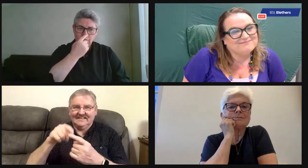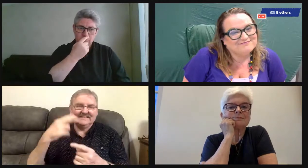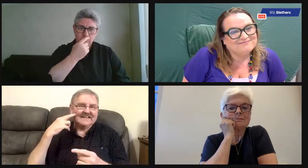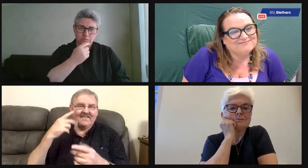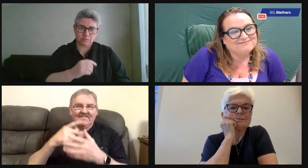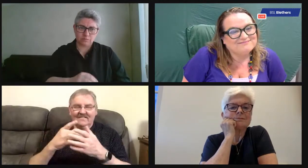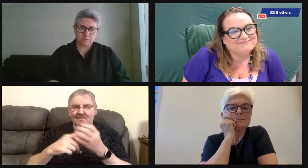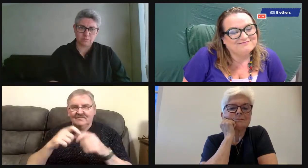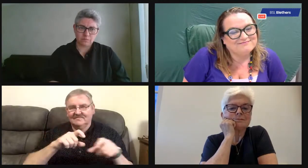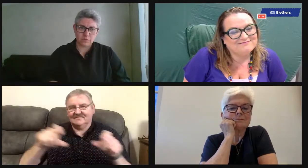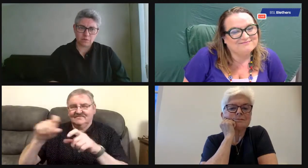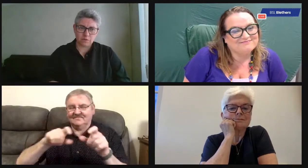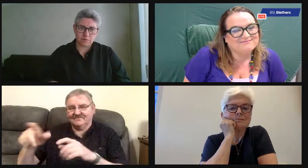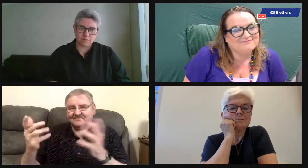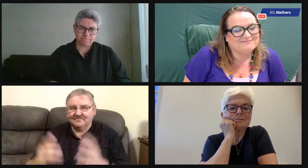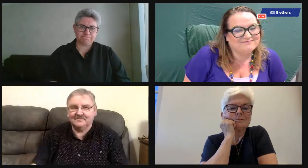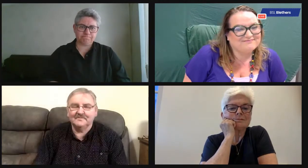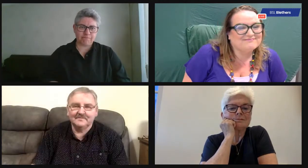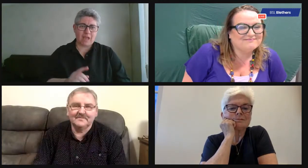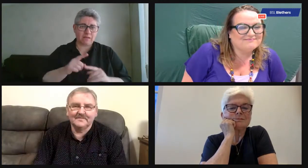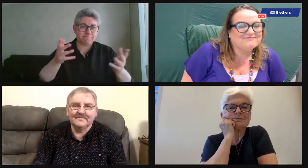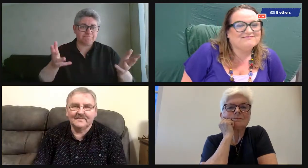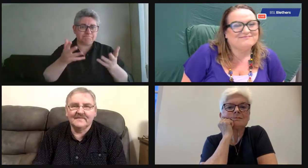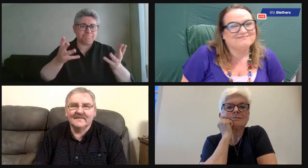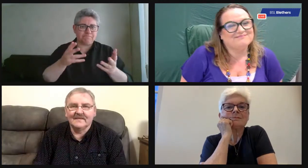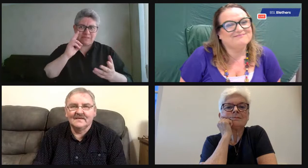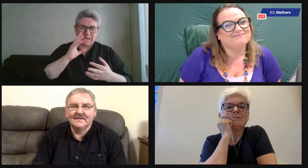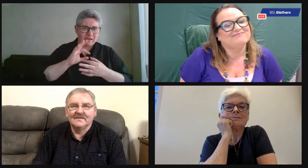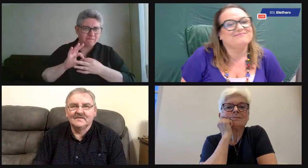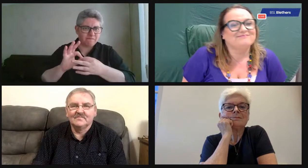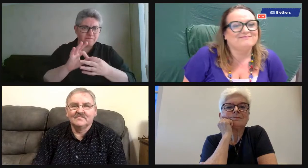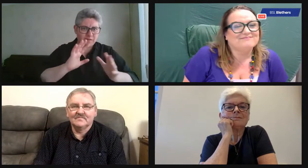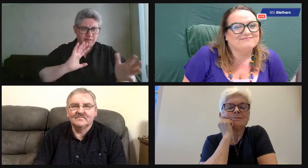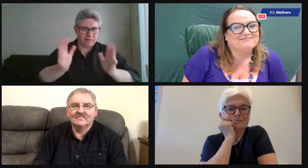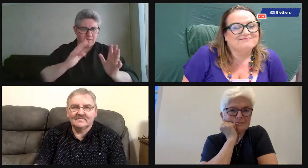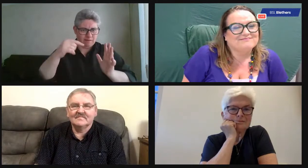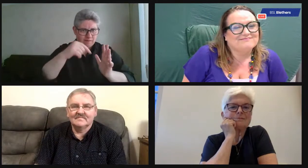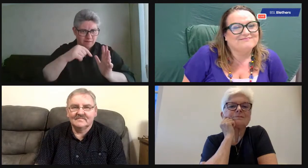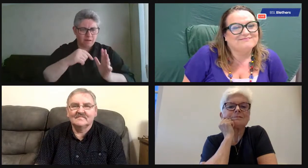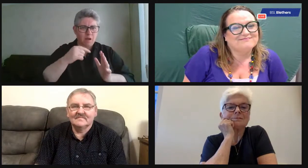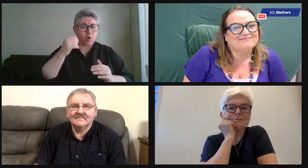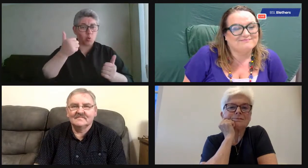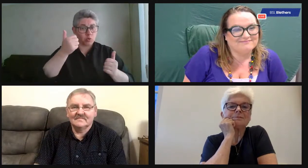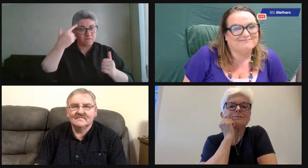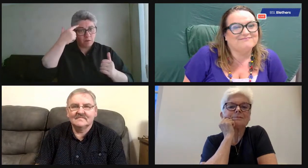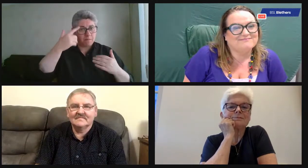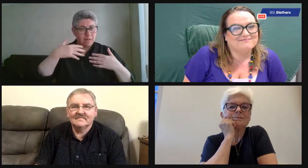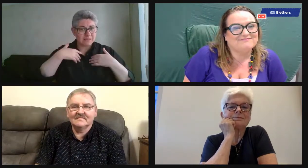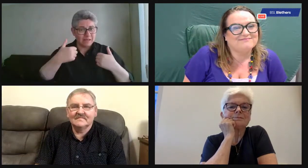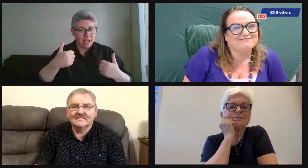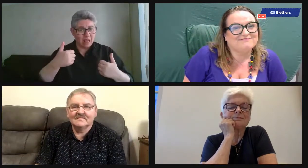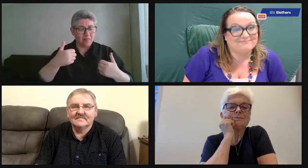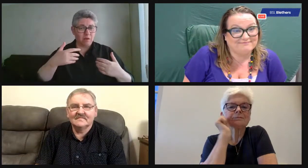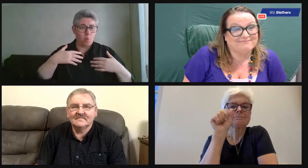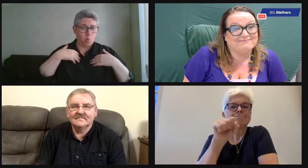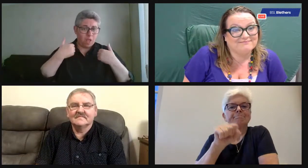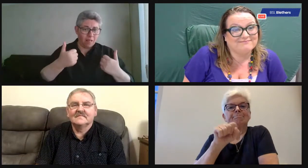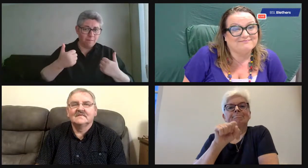the deaf club going. Yes, absolutely. And just keeping our way of life. And just keeping sign language alive. And